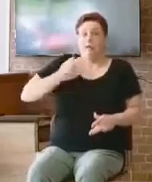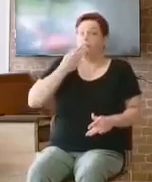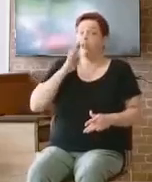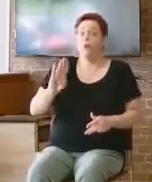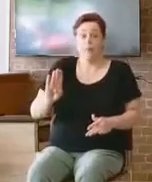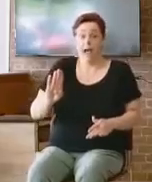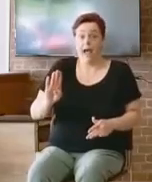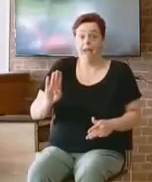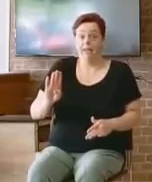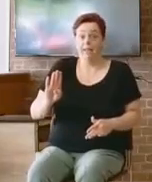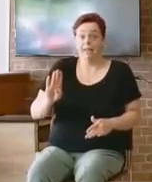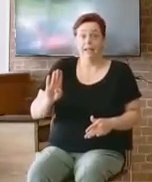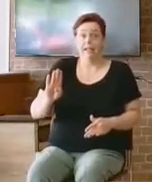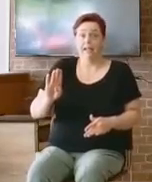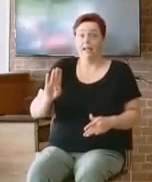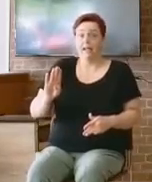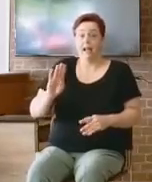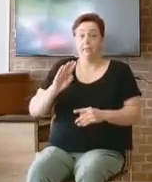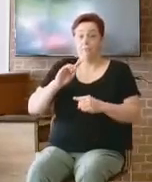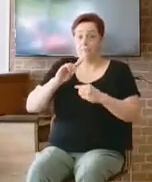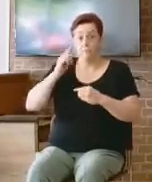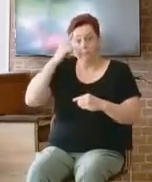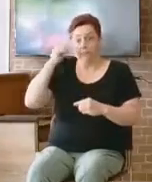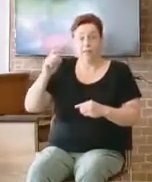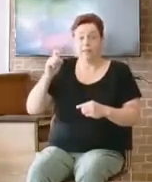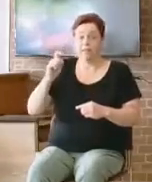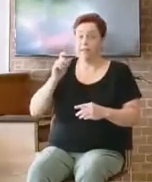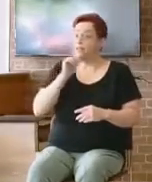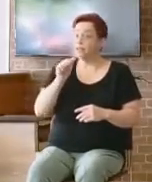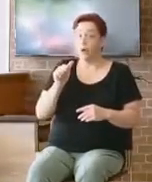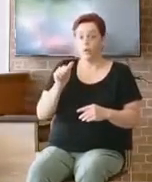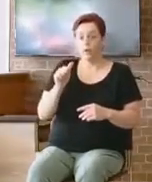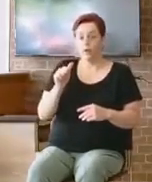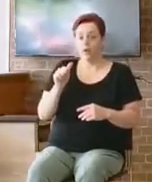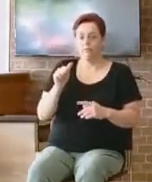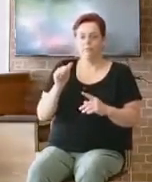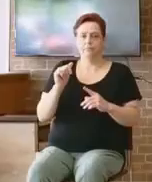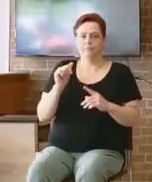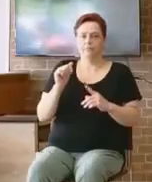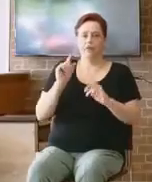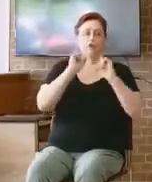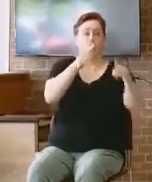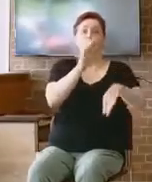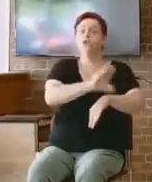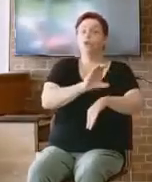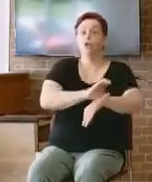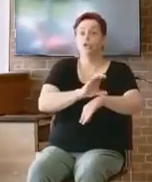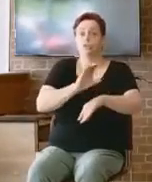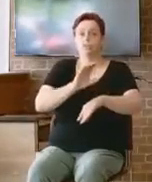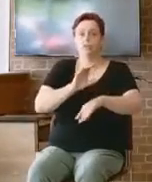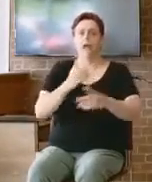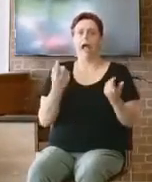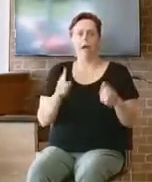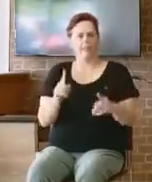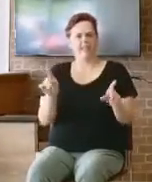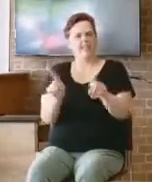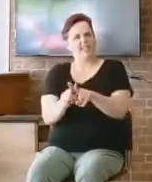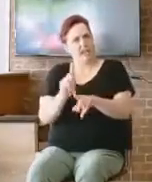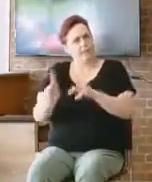we start at 1030 for the kids and 11 o'clock for our worship service. I'm like, well, I might come. I'm like, I'll hold you to it and say, come on out.